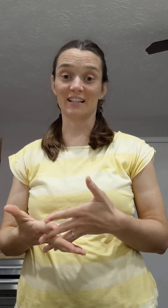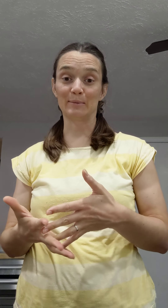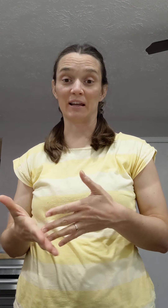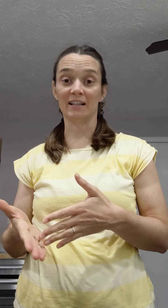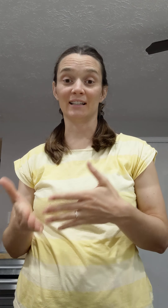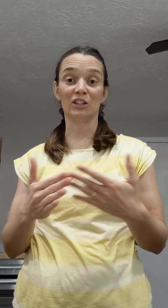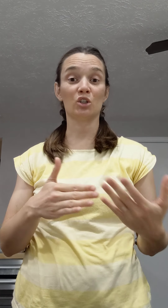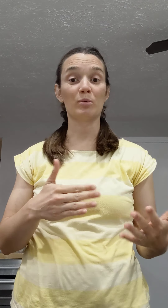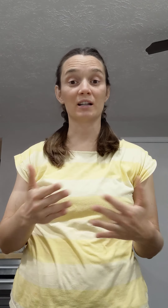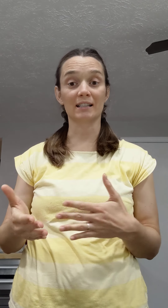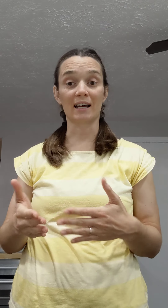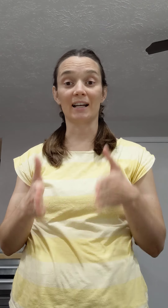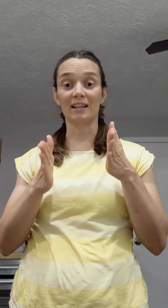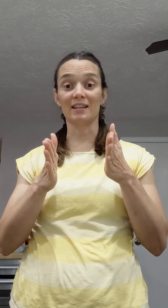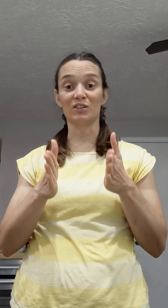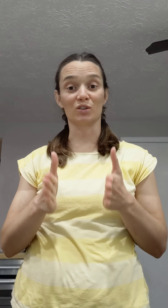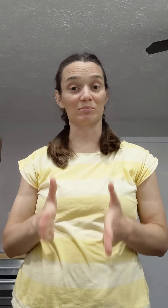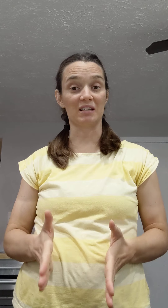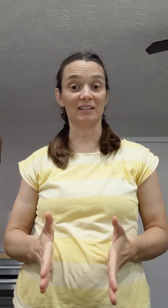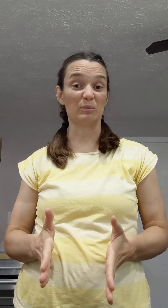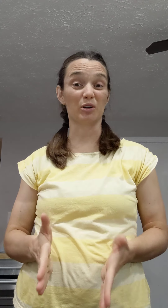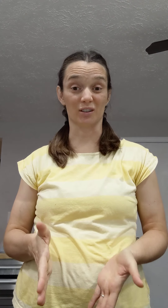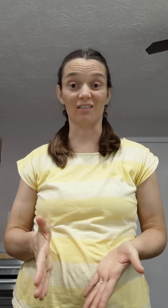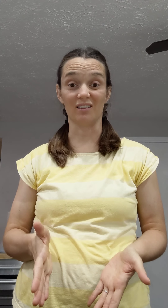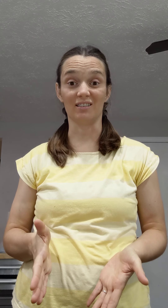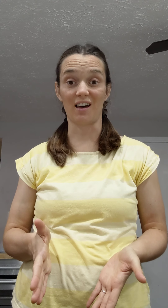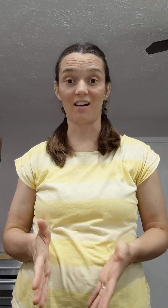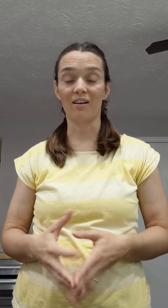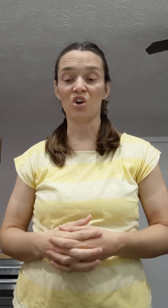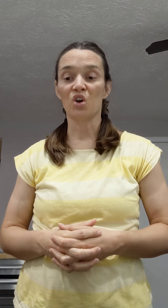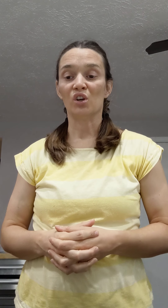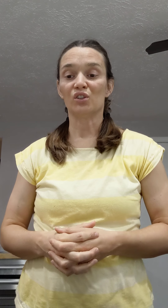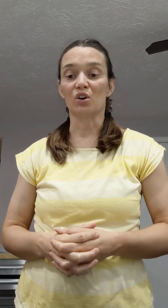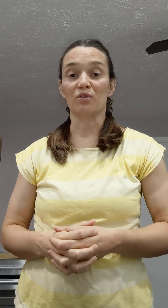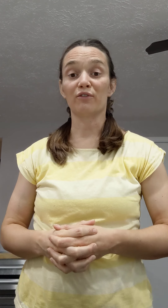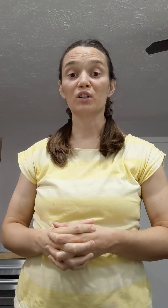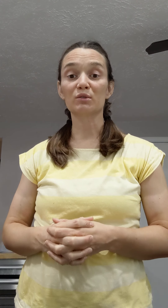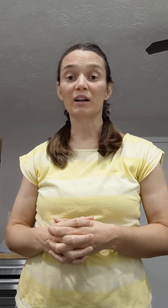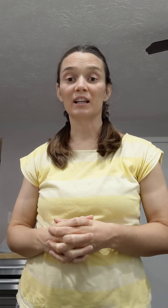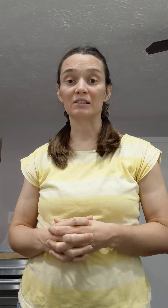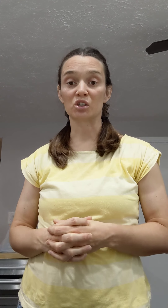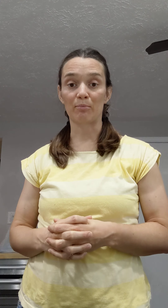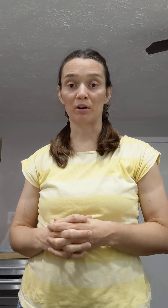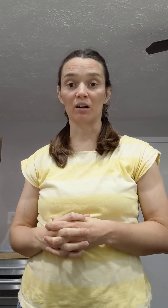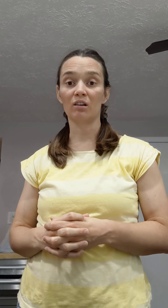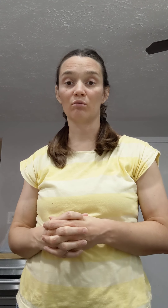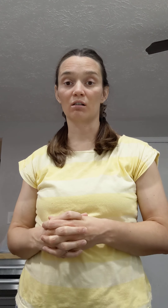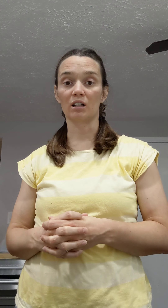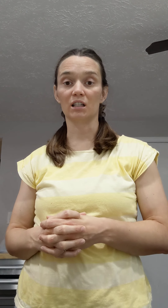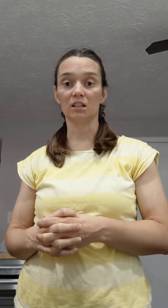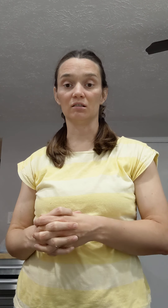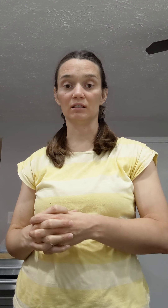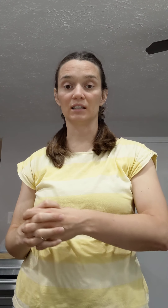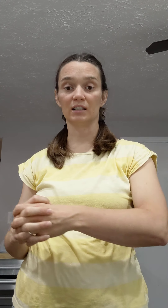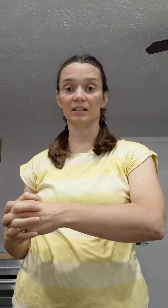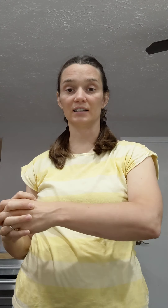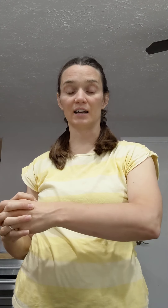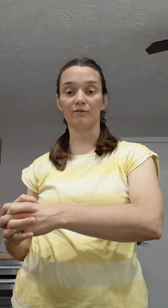to explain it's like a two-part sign and this just means it's a person that does that. So the first one is shepherd. We're going to use the sign